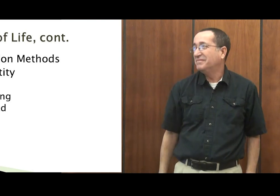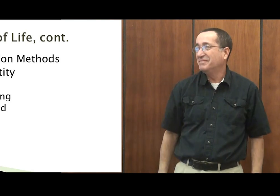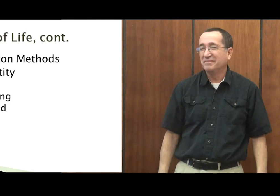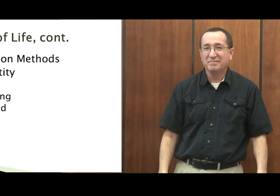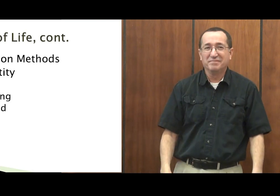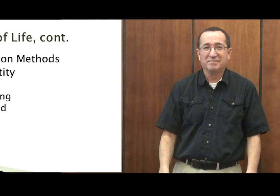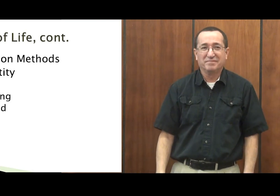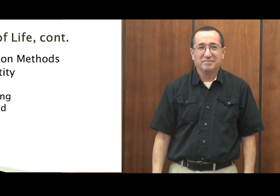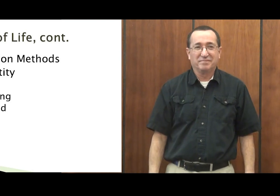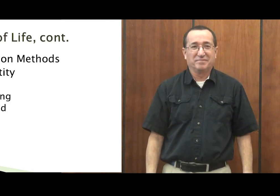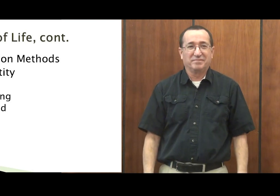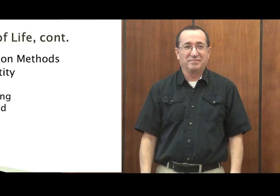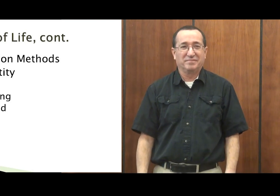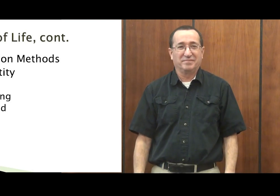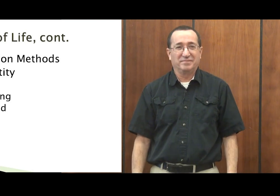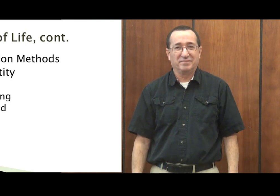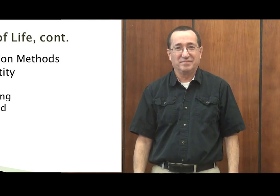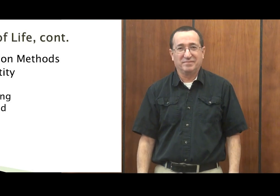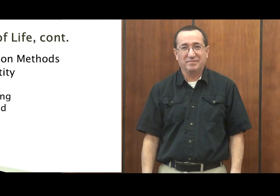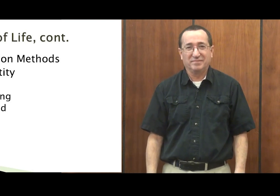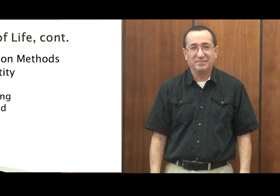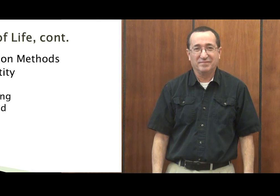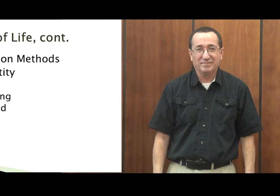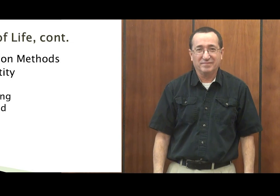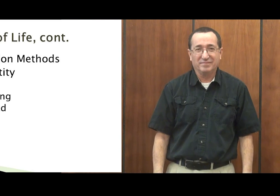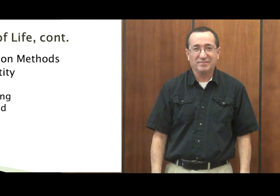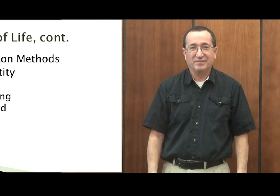pen and paper seem to work every time for communication. Next slide.